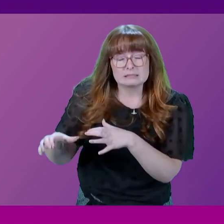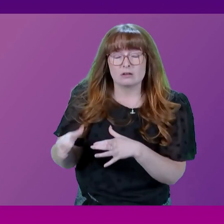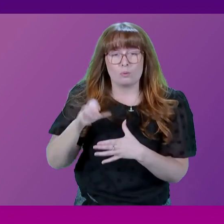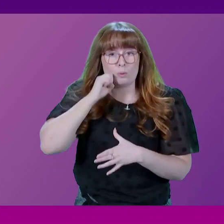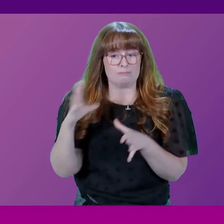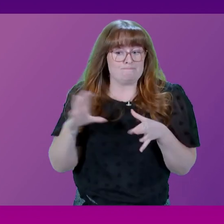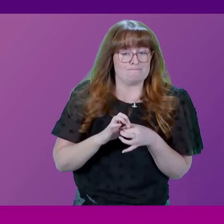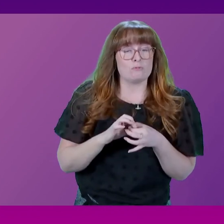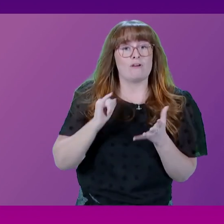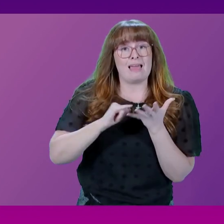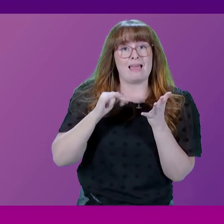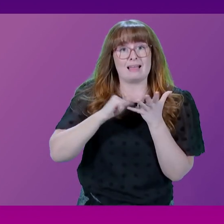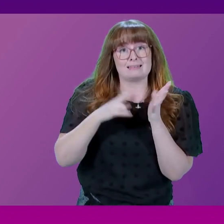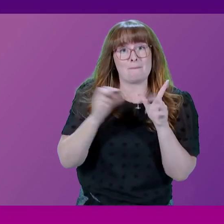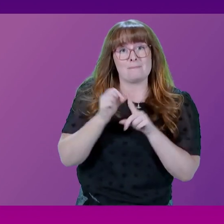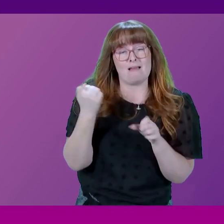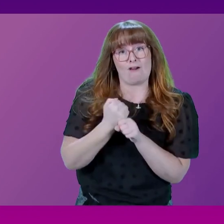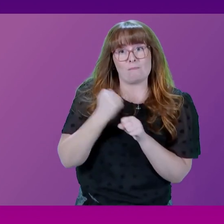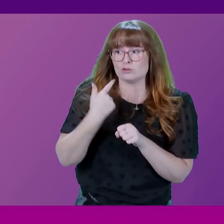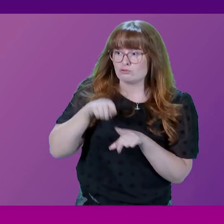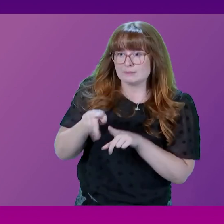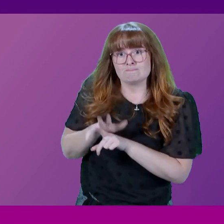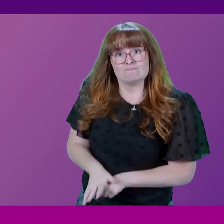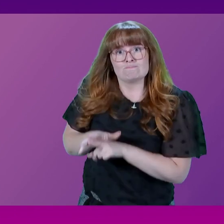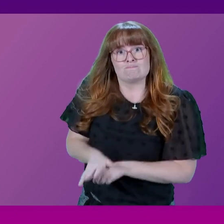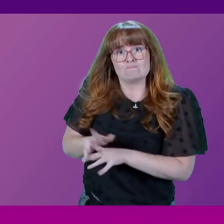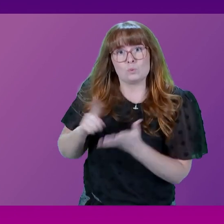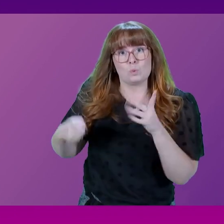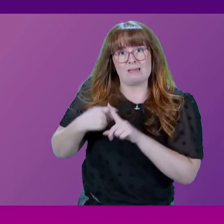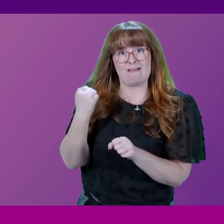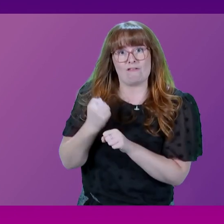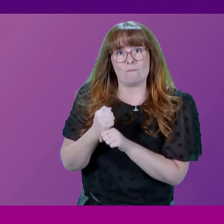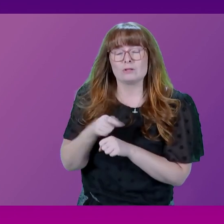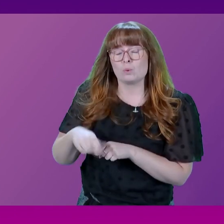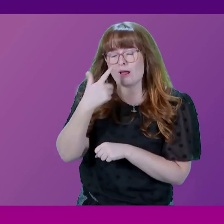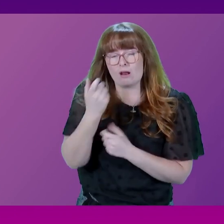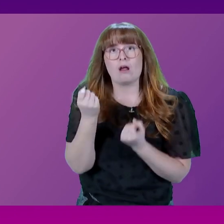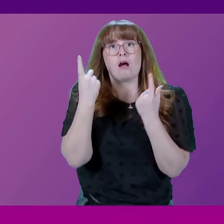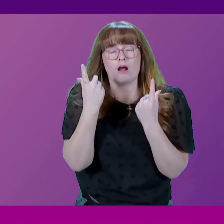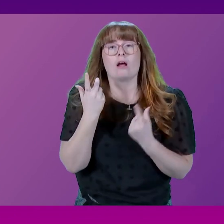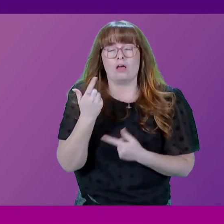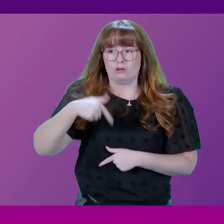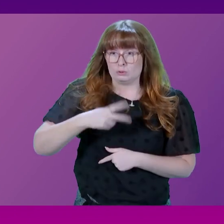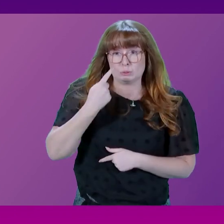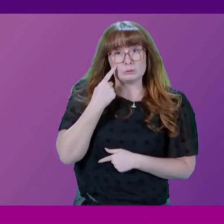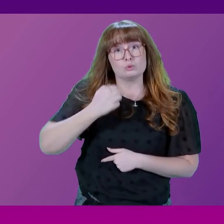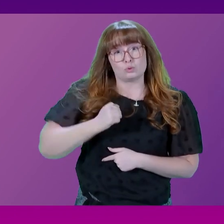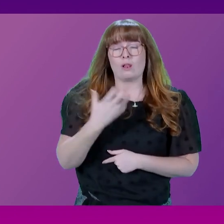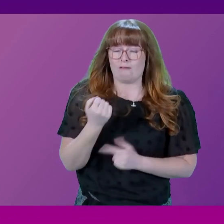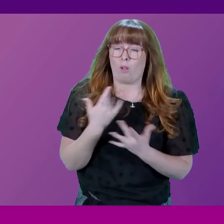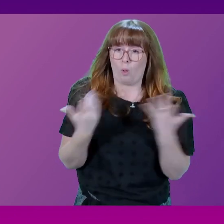Scottish Government to put pressure on the UK Government to do more to unlock the huge potential that Scotland has for renewables.